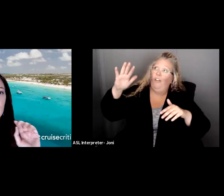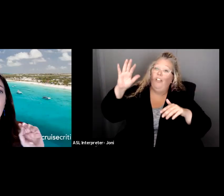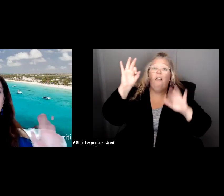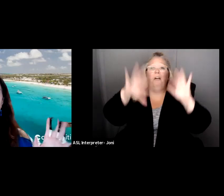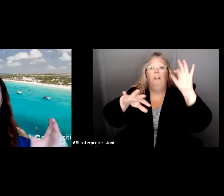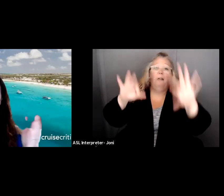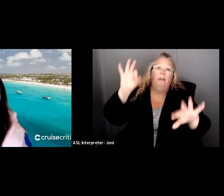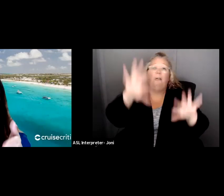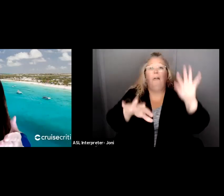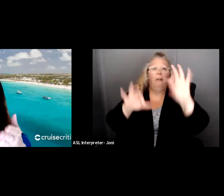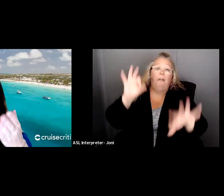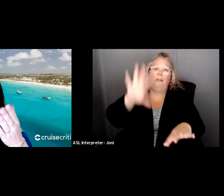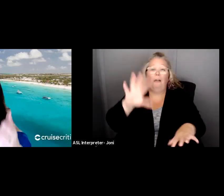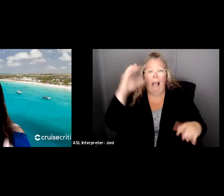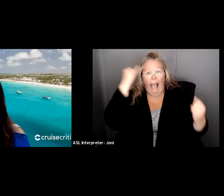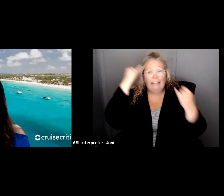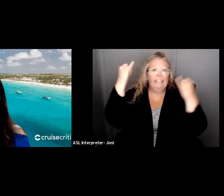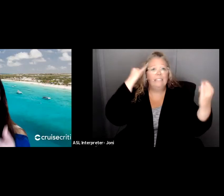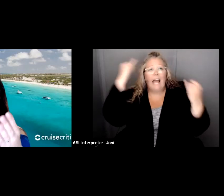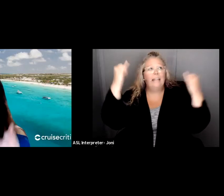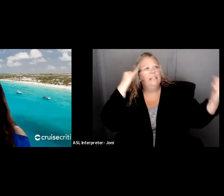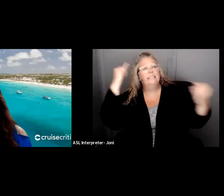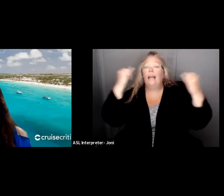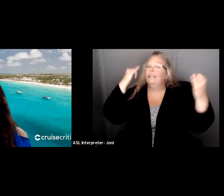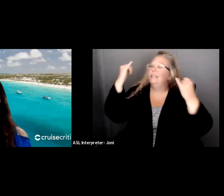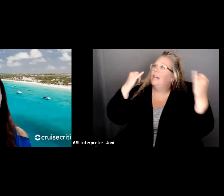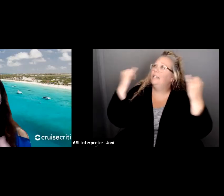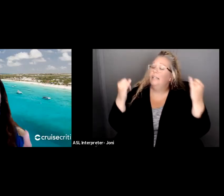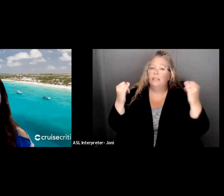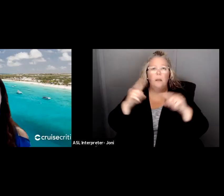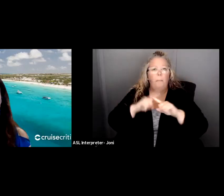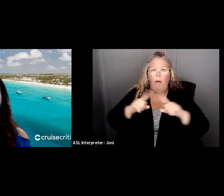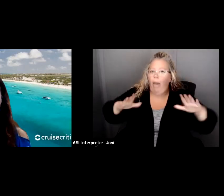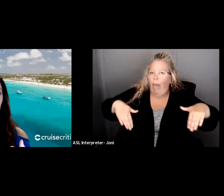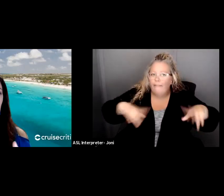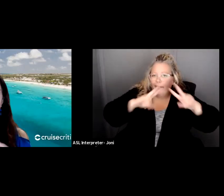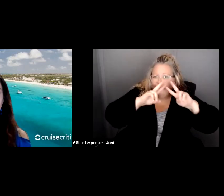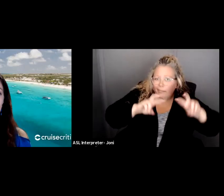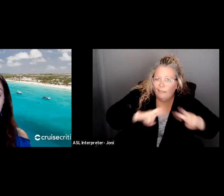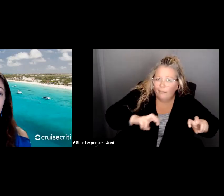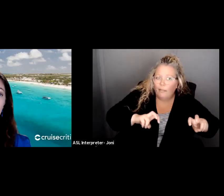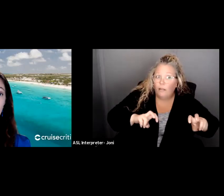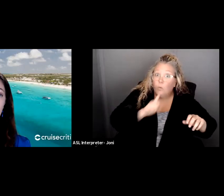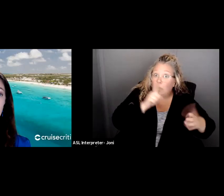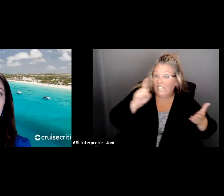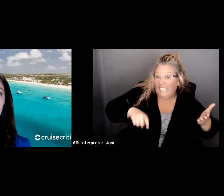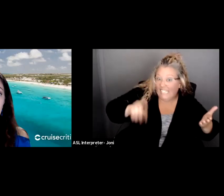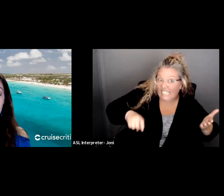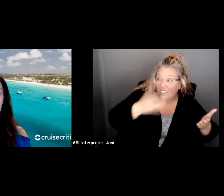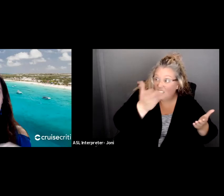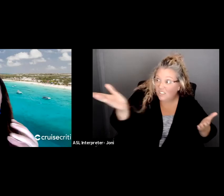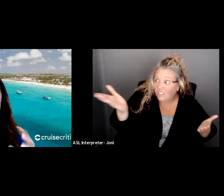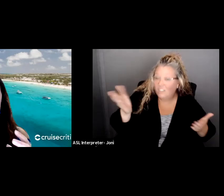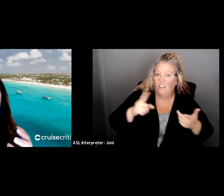people, they just start chasing after them without determining what the need is without having a data qualitative and or quantitative.